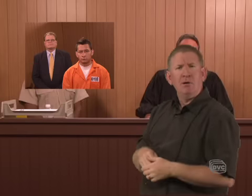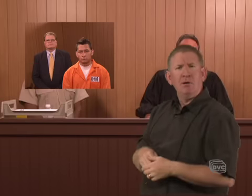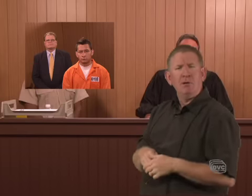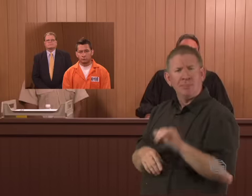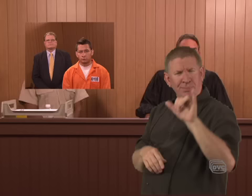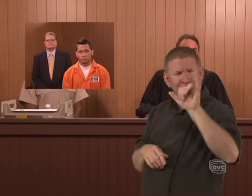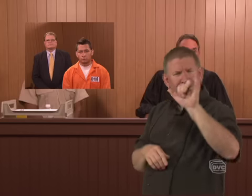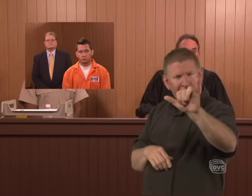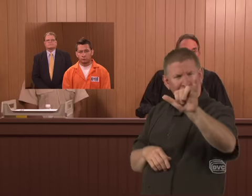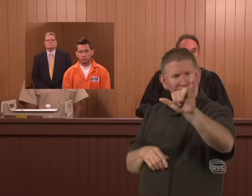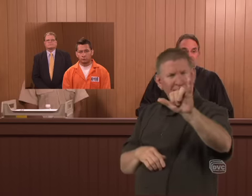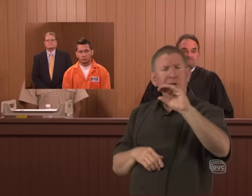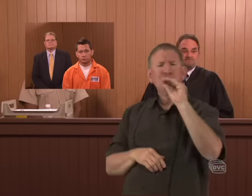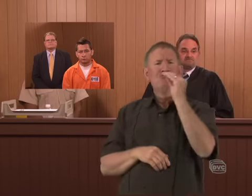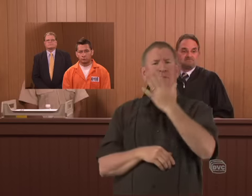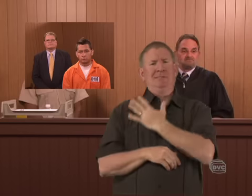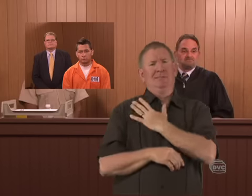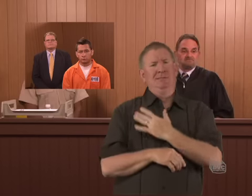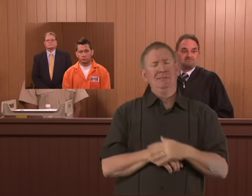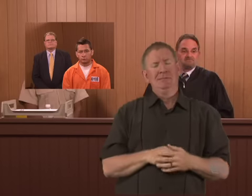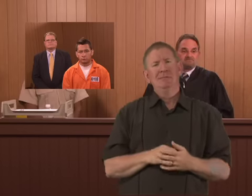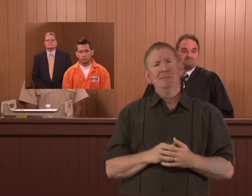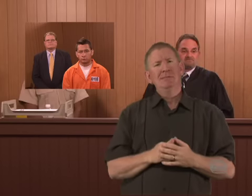that? That is what true grace is.